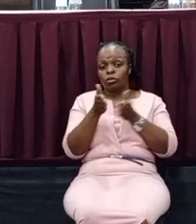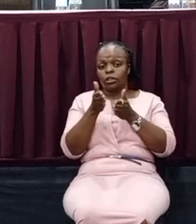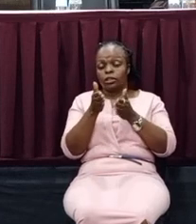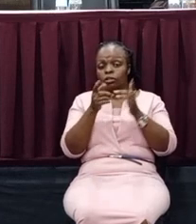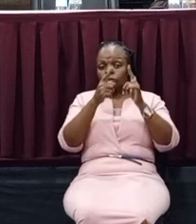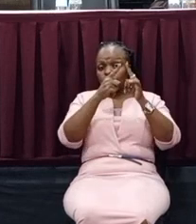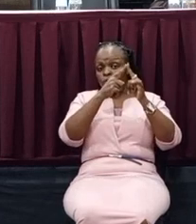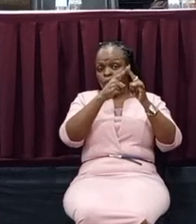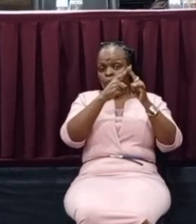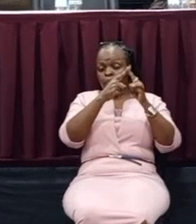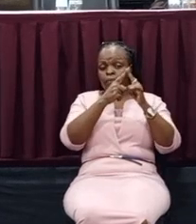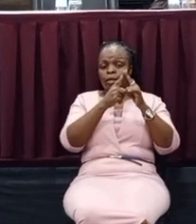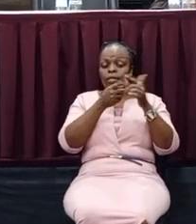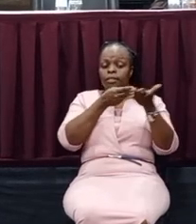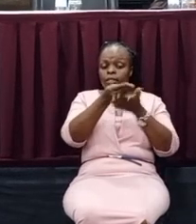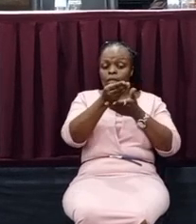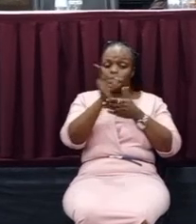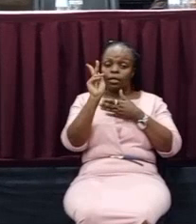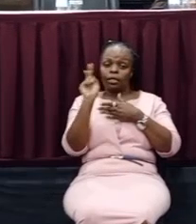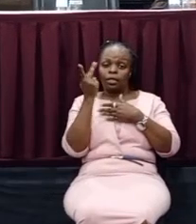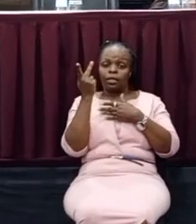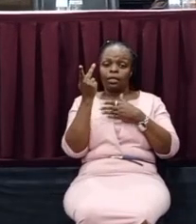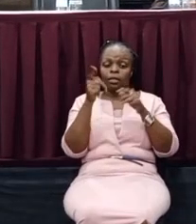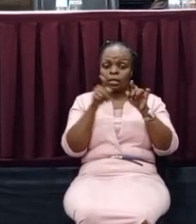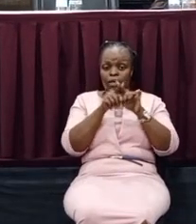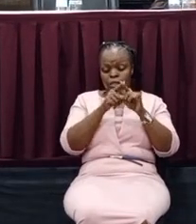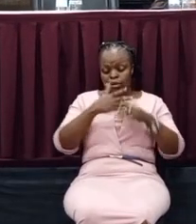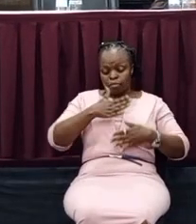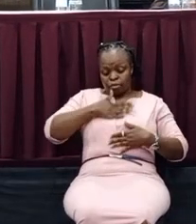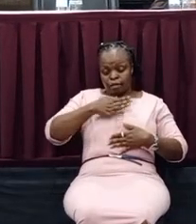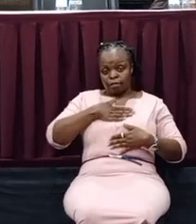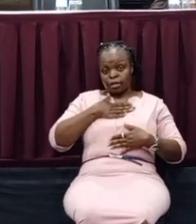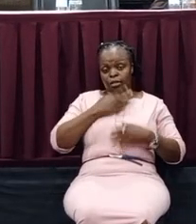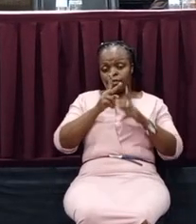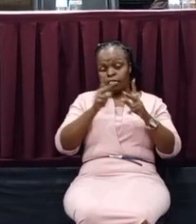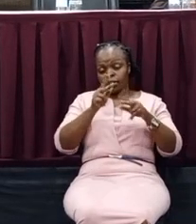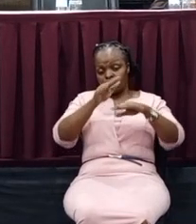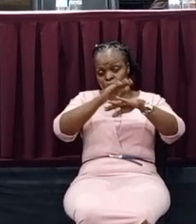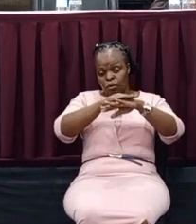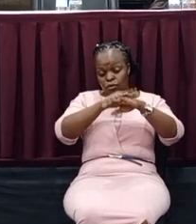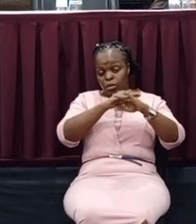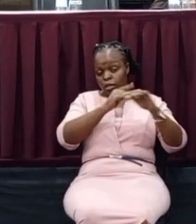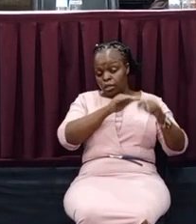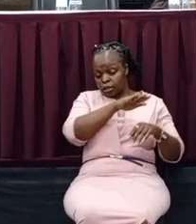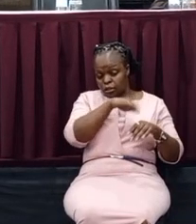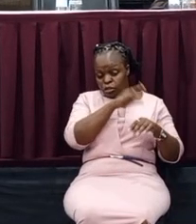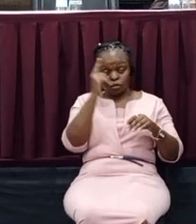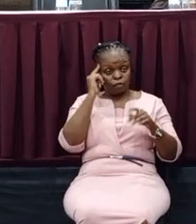sell Kenya as a preferred and very conducive destination for trade. We